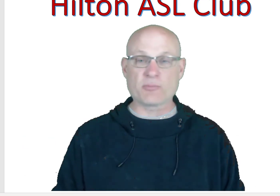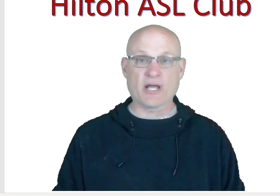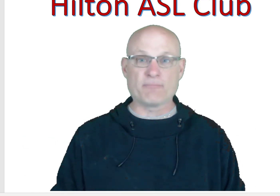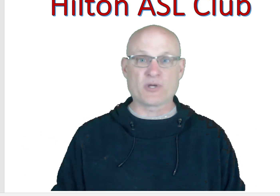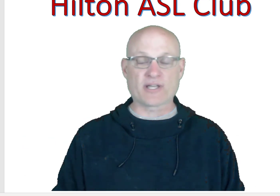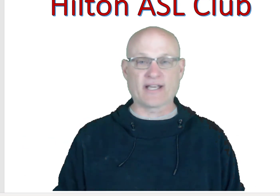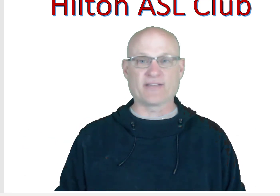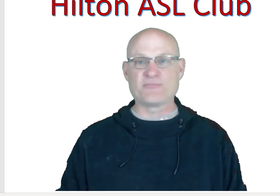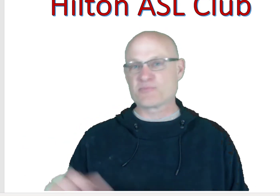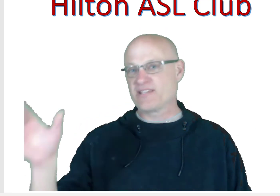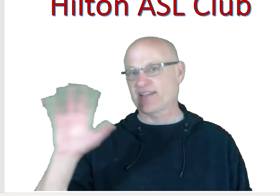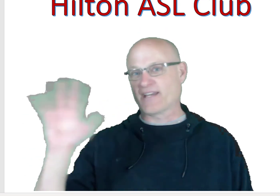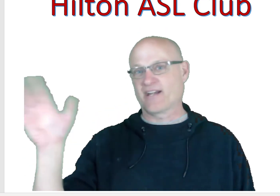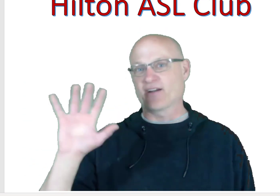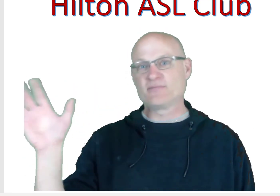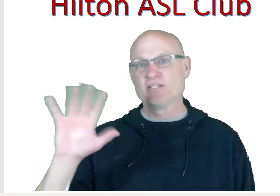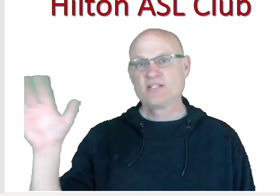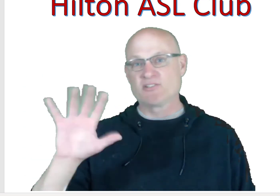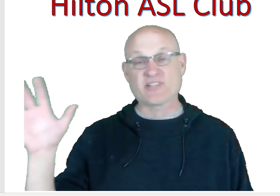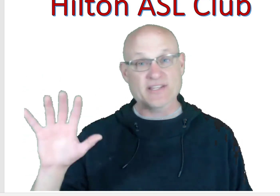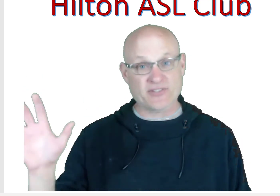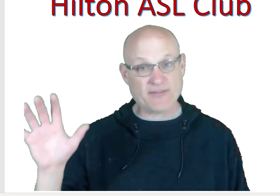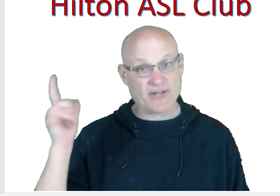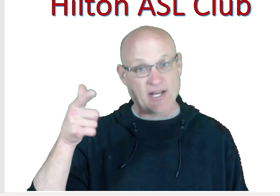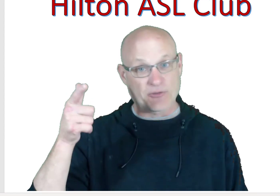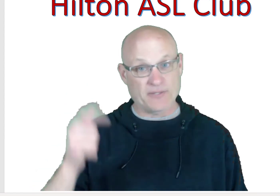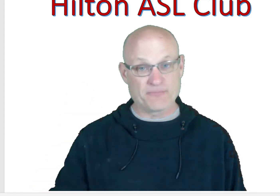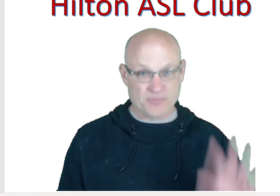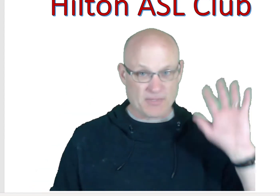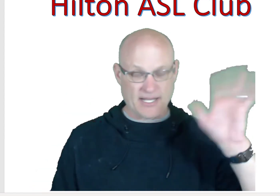me up. Okay, guys. Take care. Stay safe and healthy. Bye.